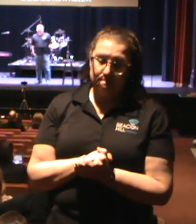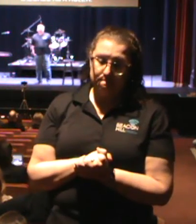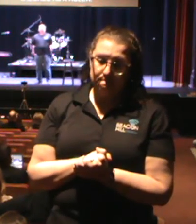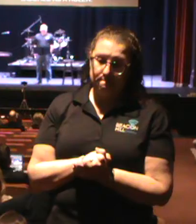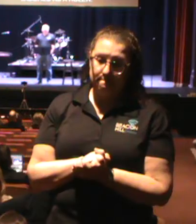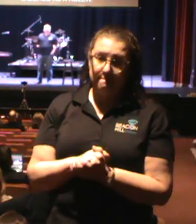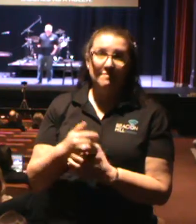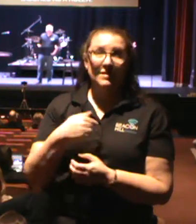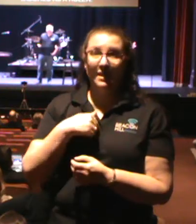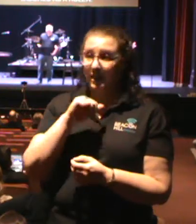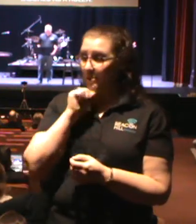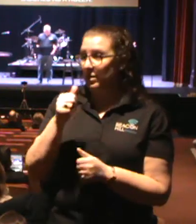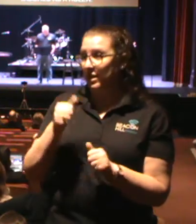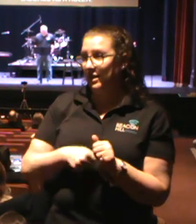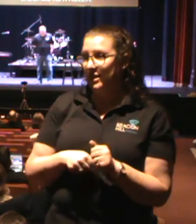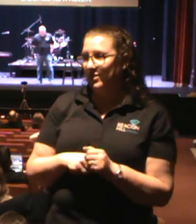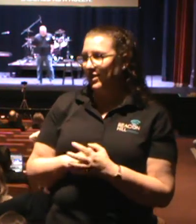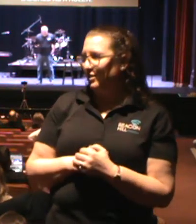And I'm not even that old.